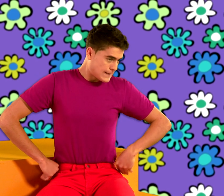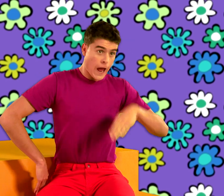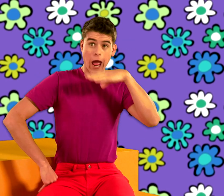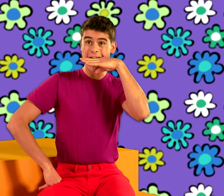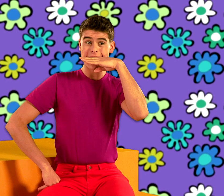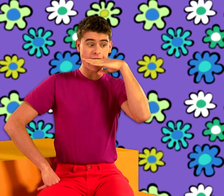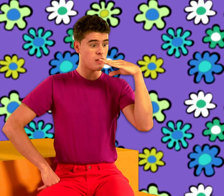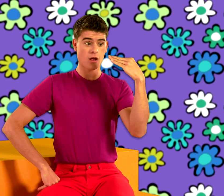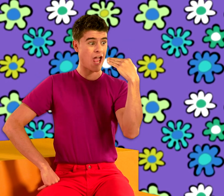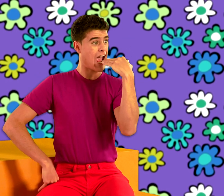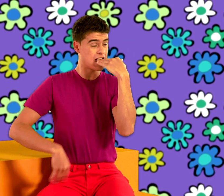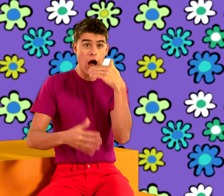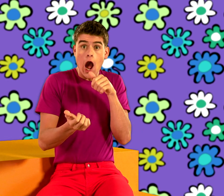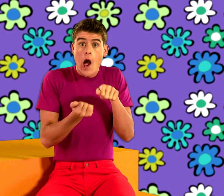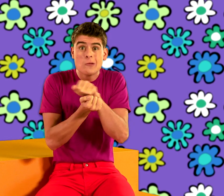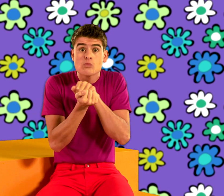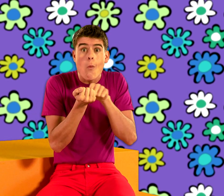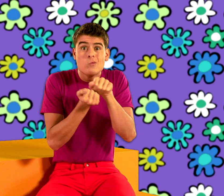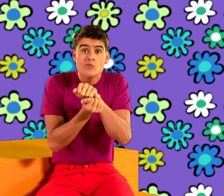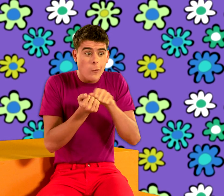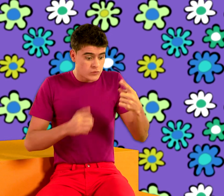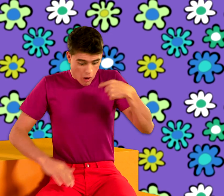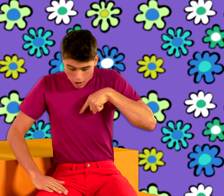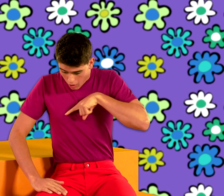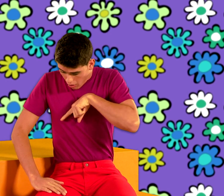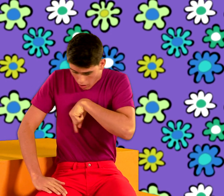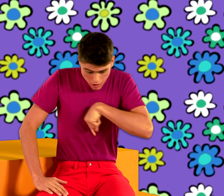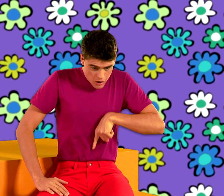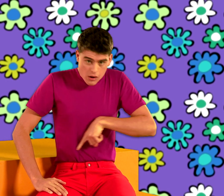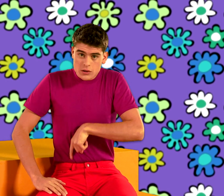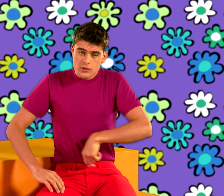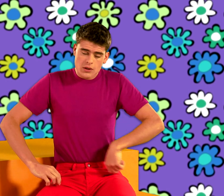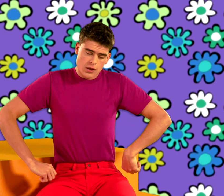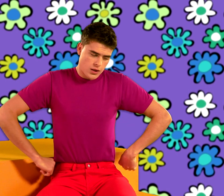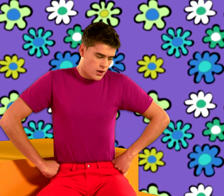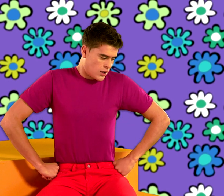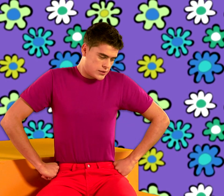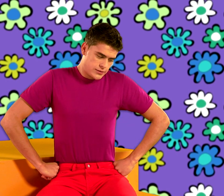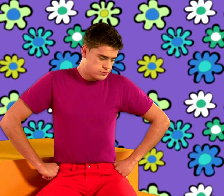Got hold of my homework And gobbled it up And